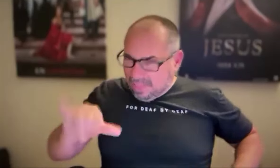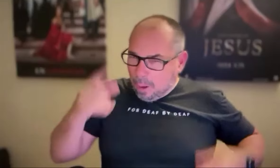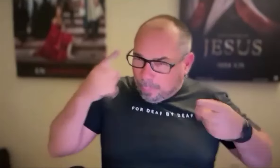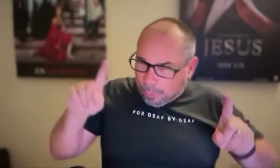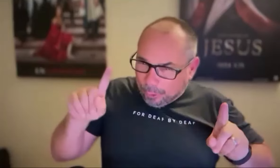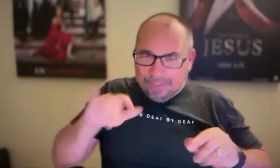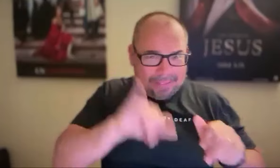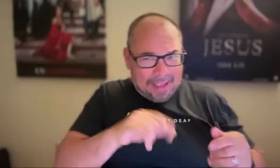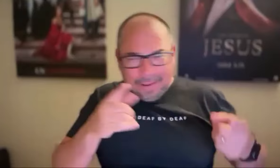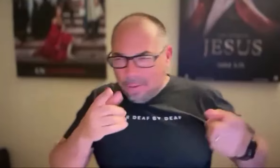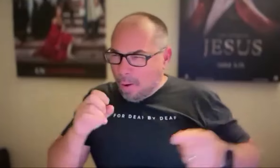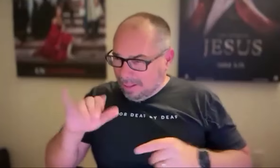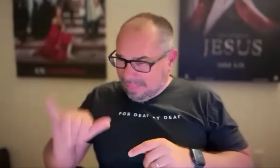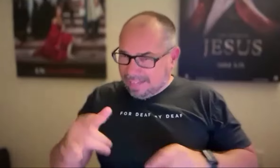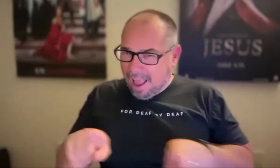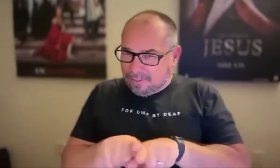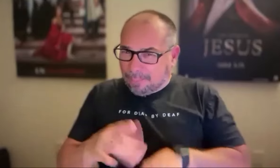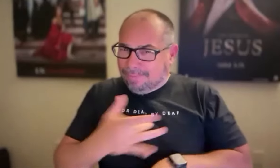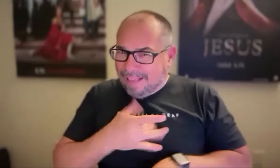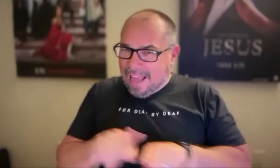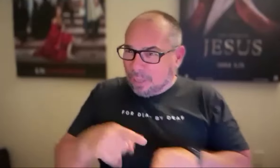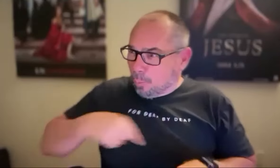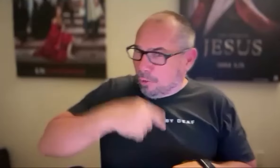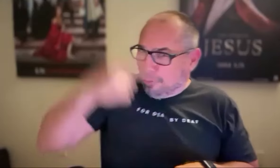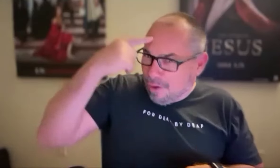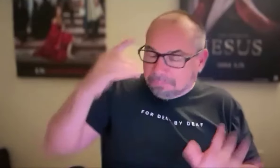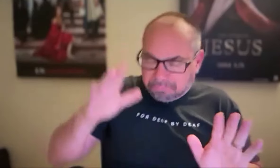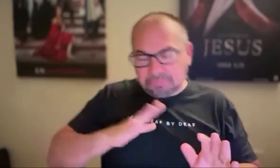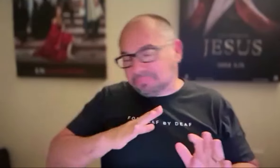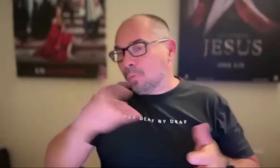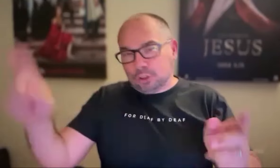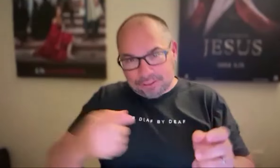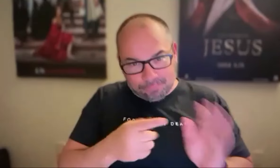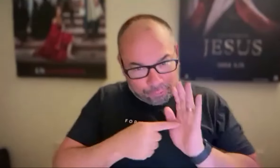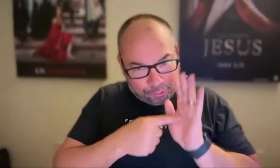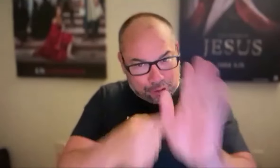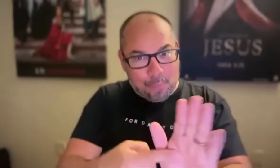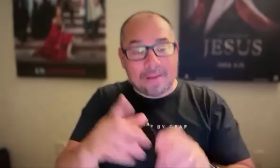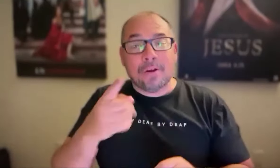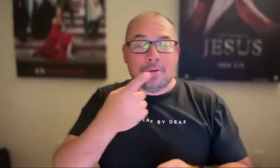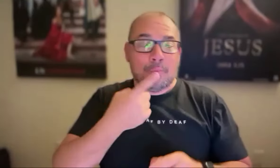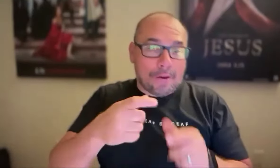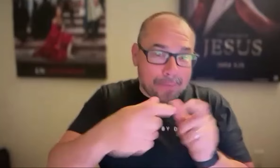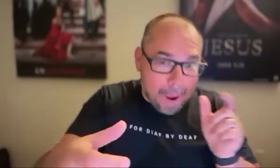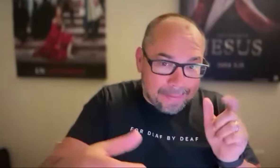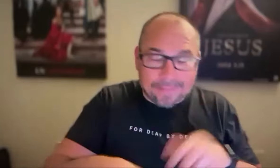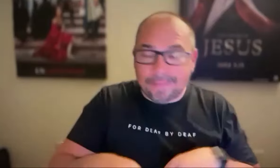into the project, you might have questions like, is this going to work? And is this going to have this field that we think it's going to have?